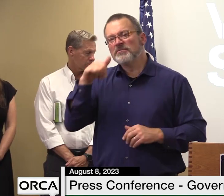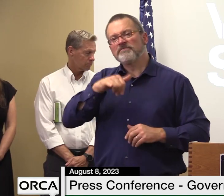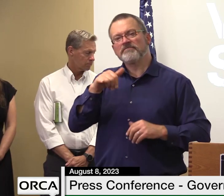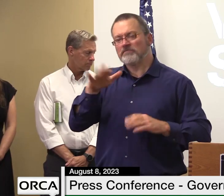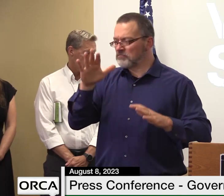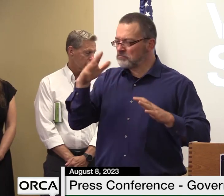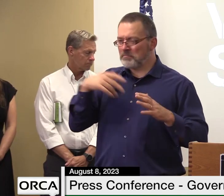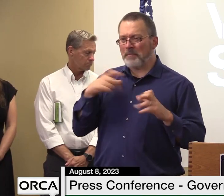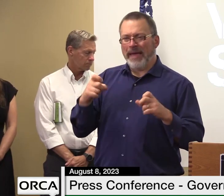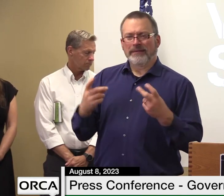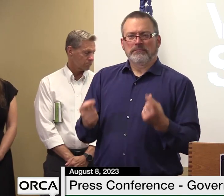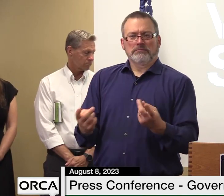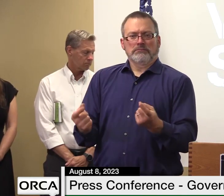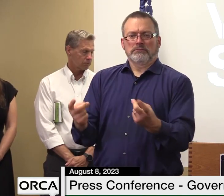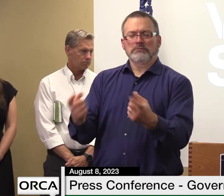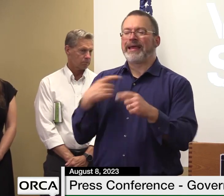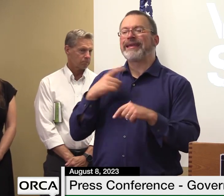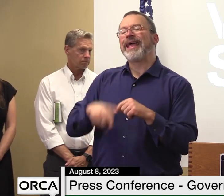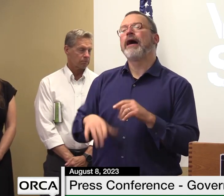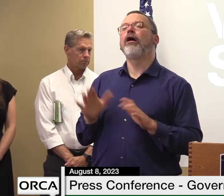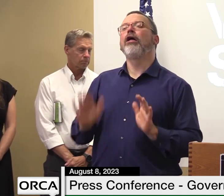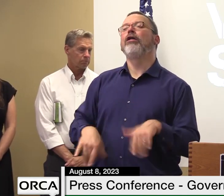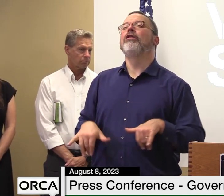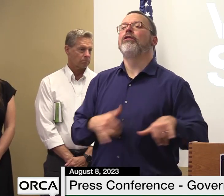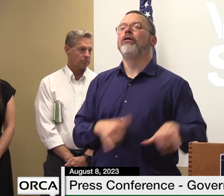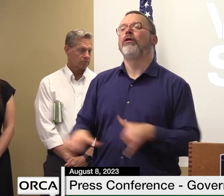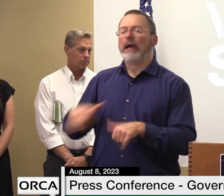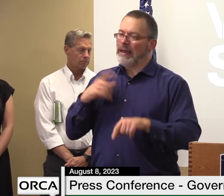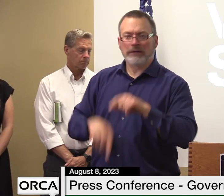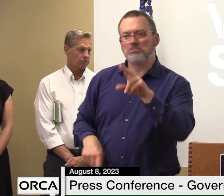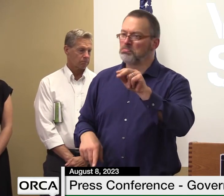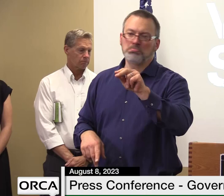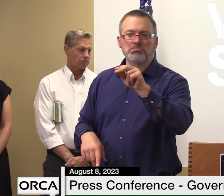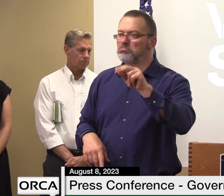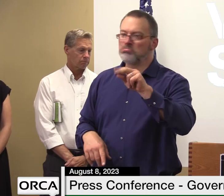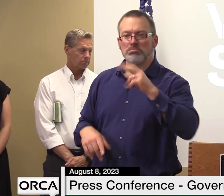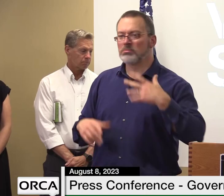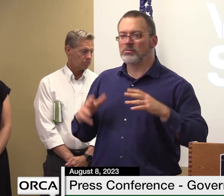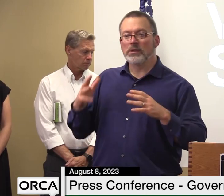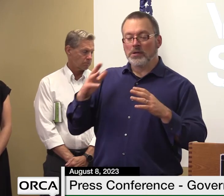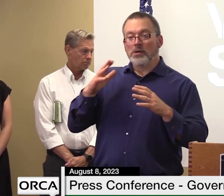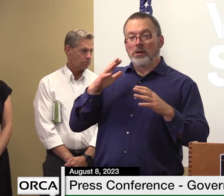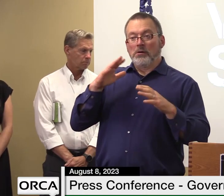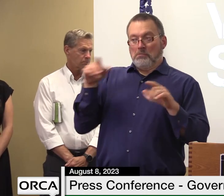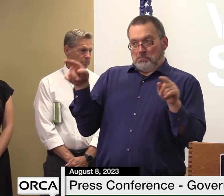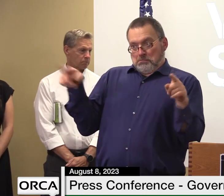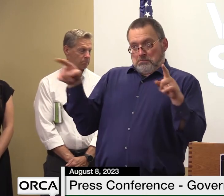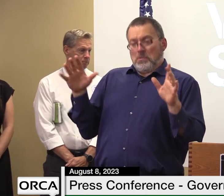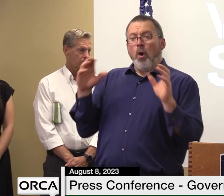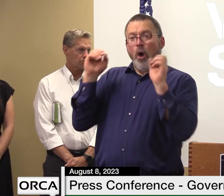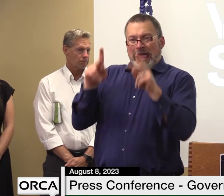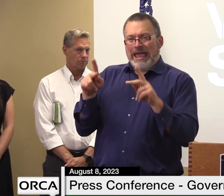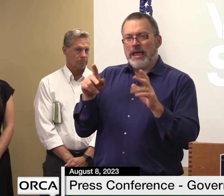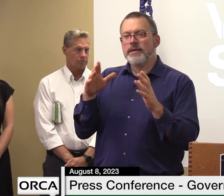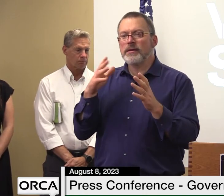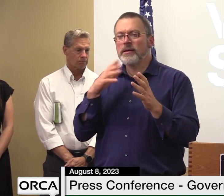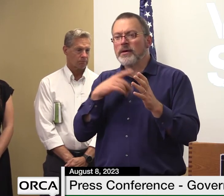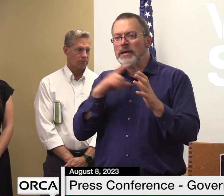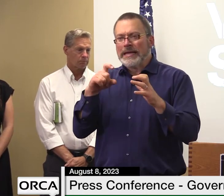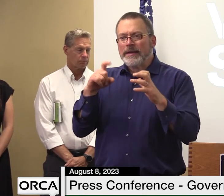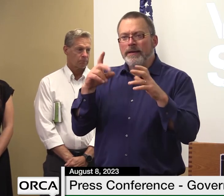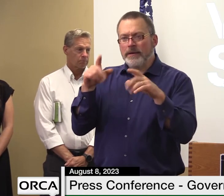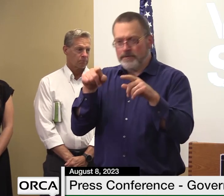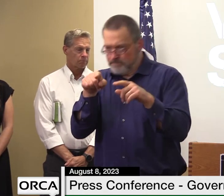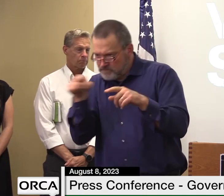obviously we wanted to make sure the road infrastructure was was passable and we're putting all our resources there and